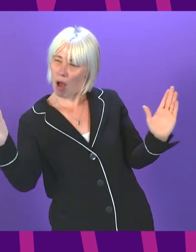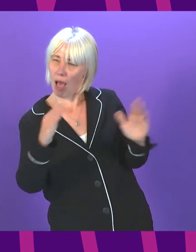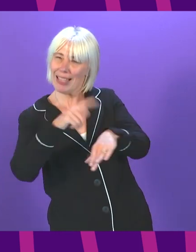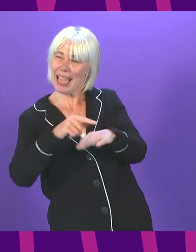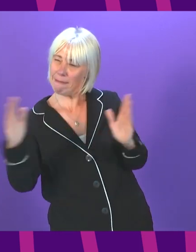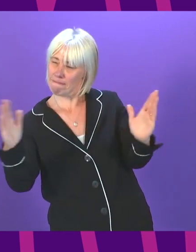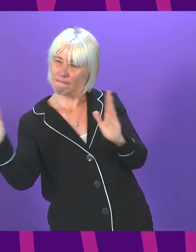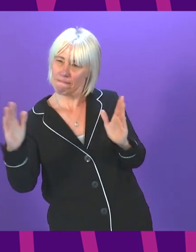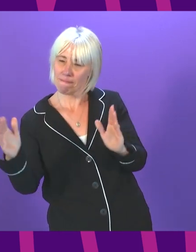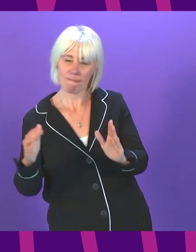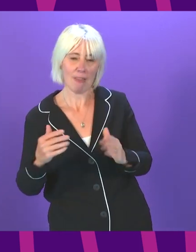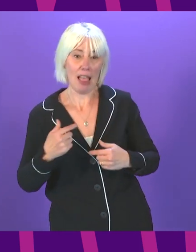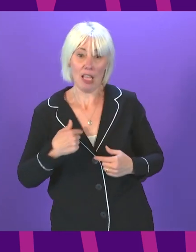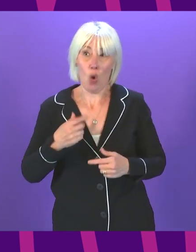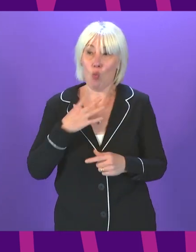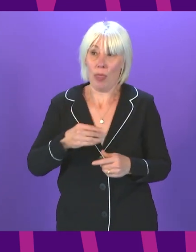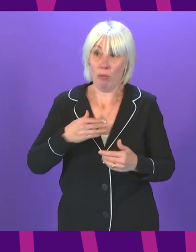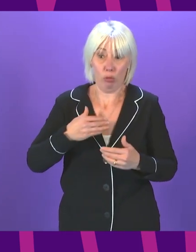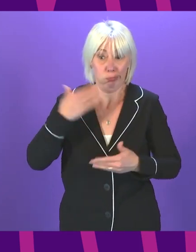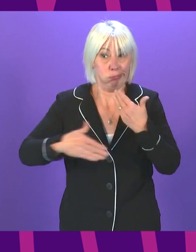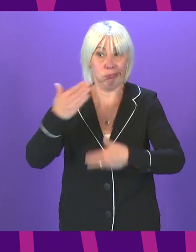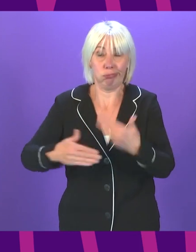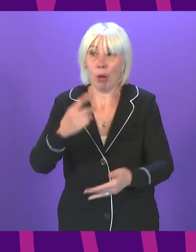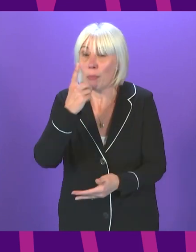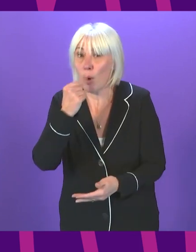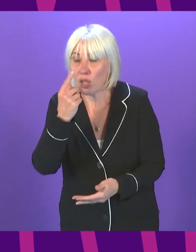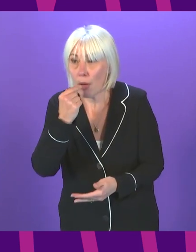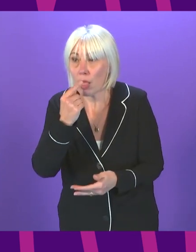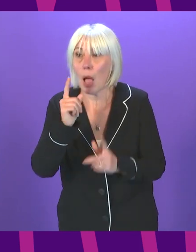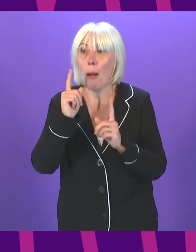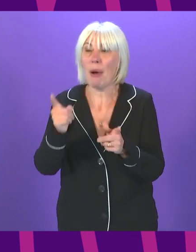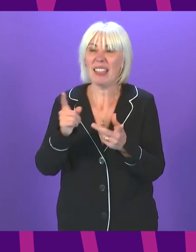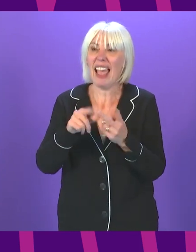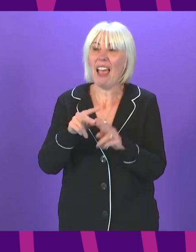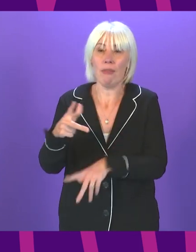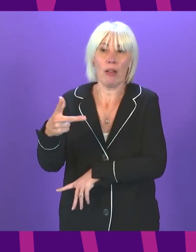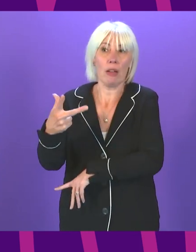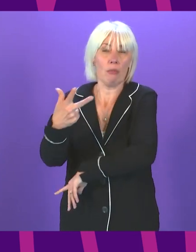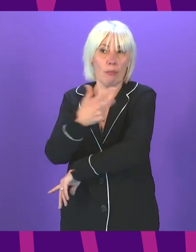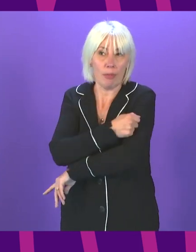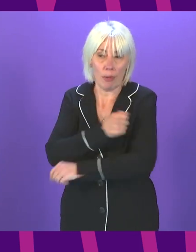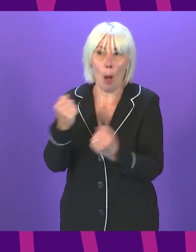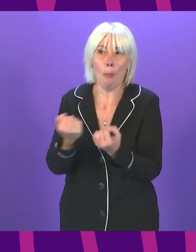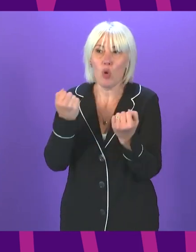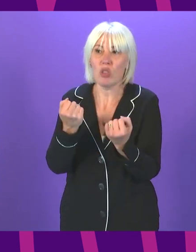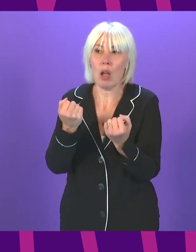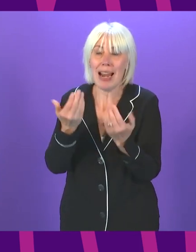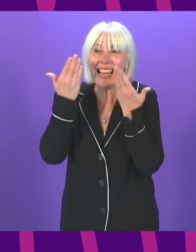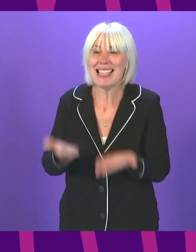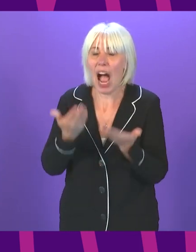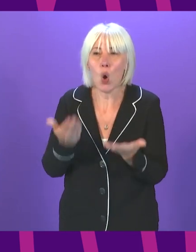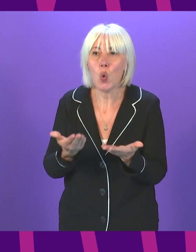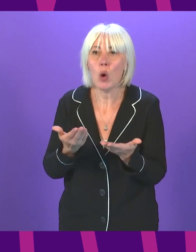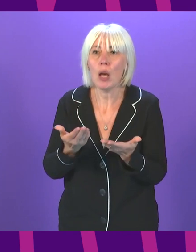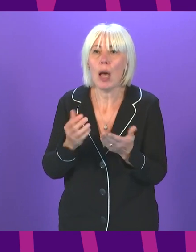part of people like me is just to get on with that as quickly as possible, if we are reducing the effectiveness by doing it now as opposed to in a